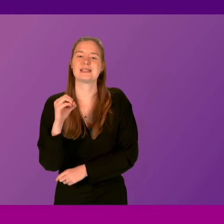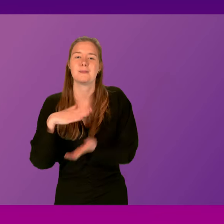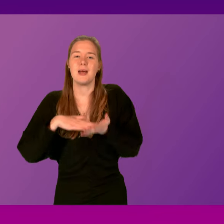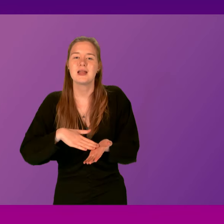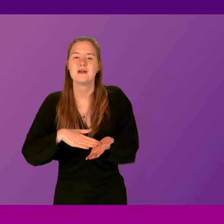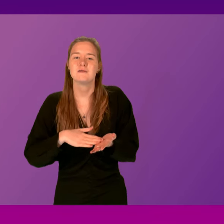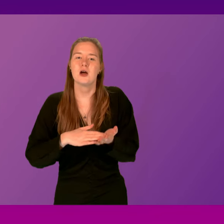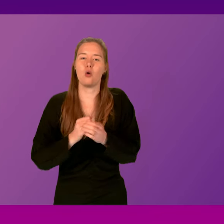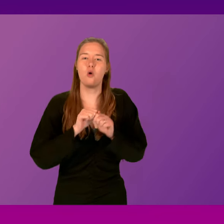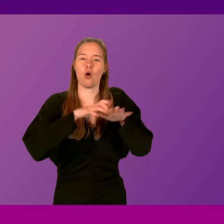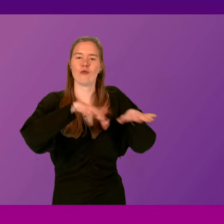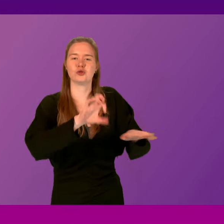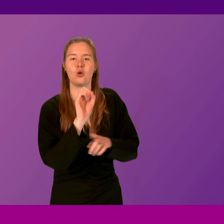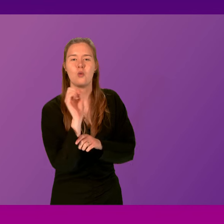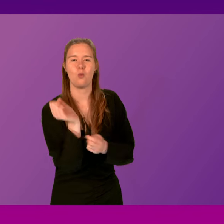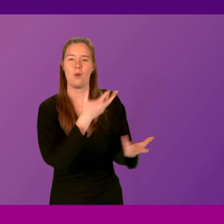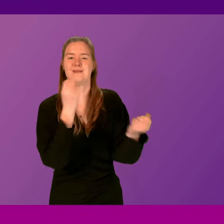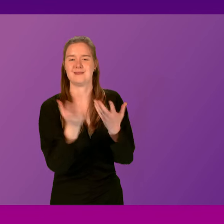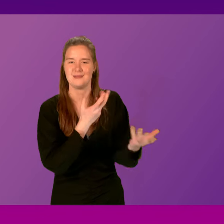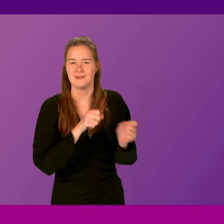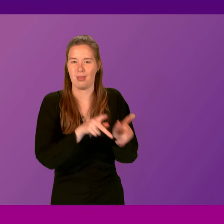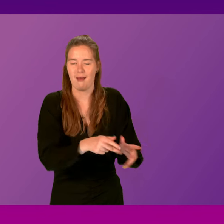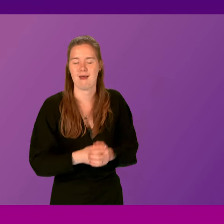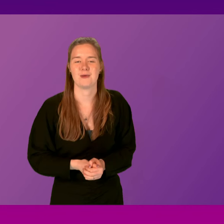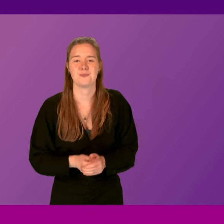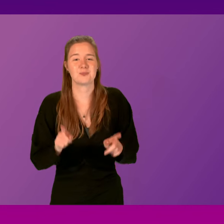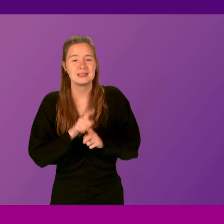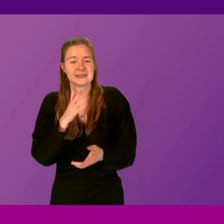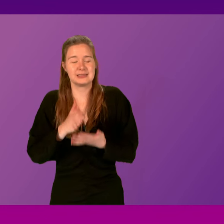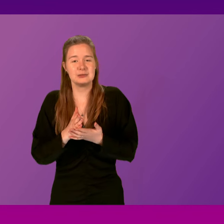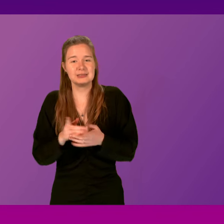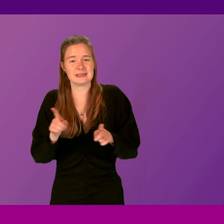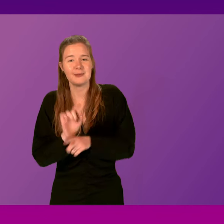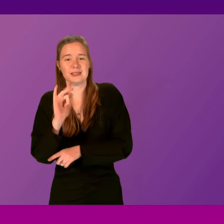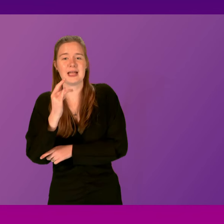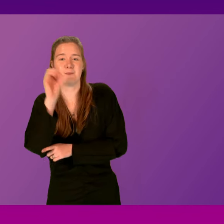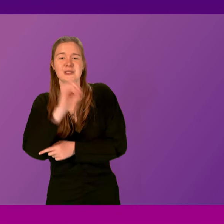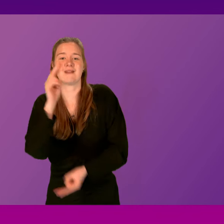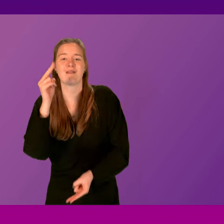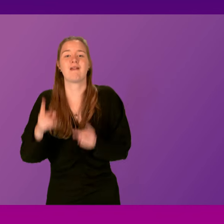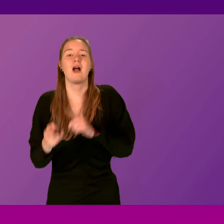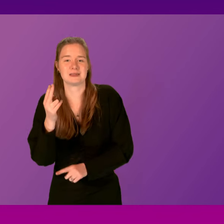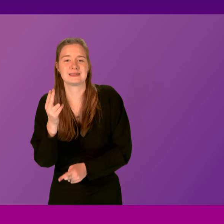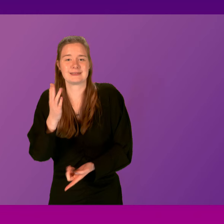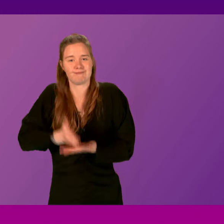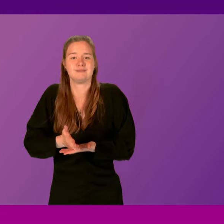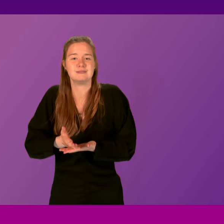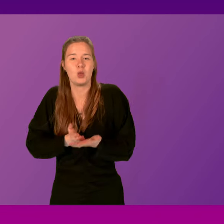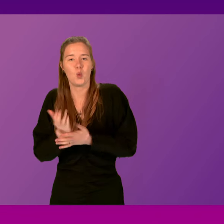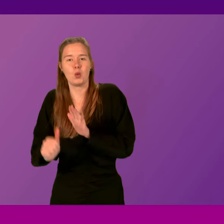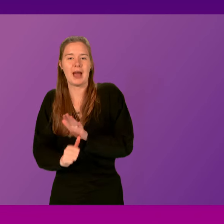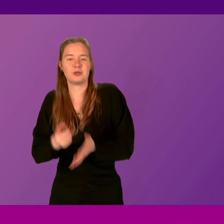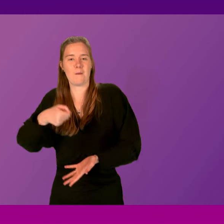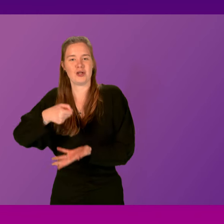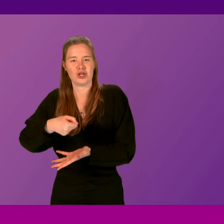wind supply chain. We've made these choices at the same time, of course, as being faced with a 10% cut, real terms cut in our capital